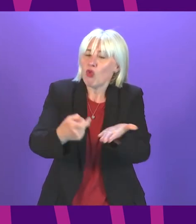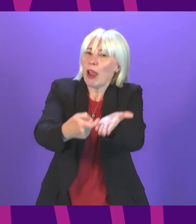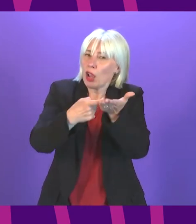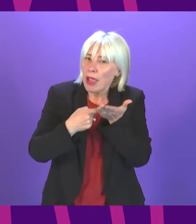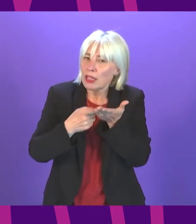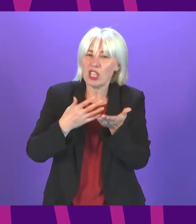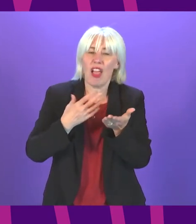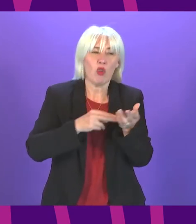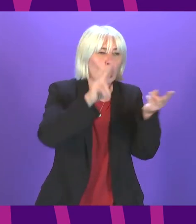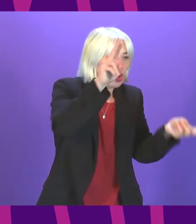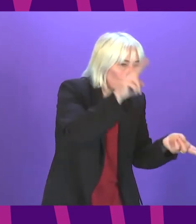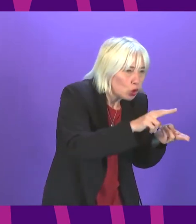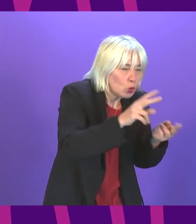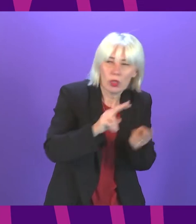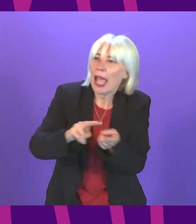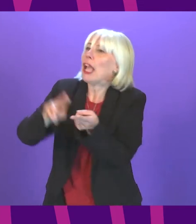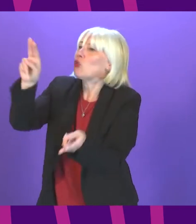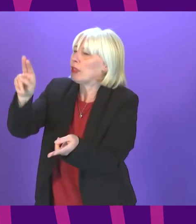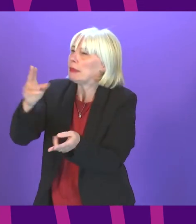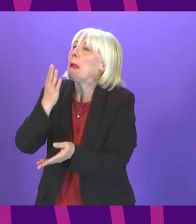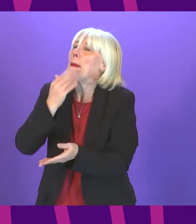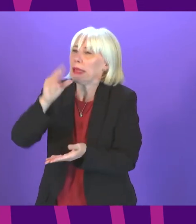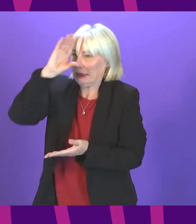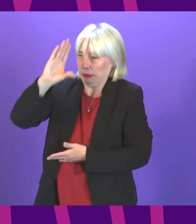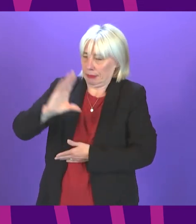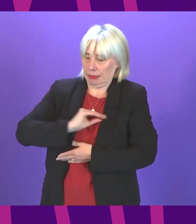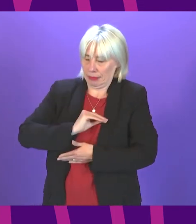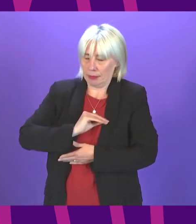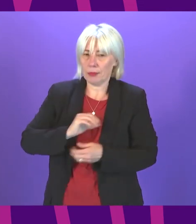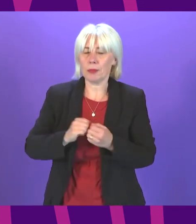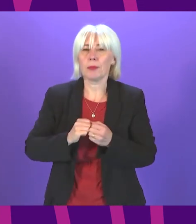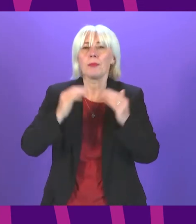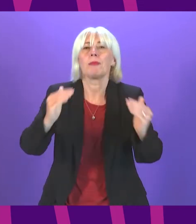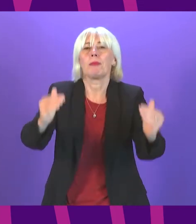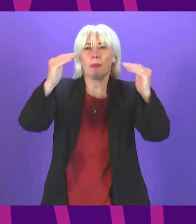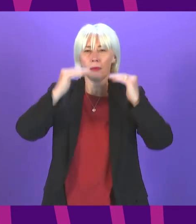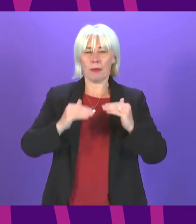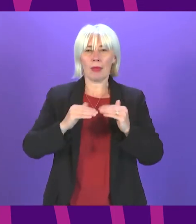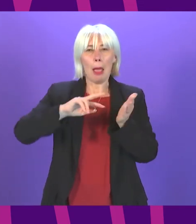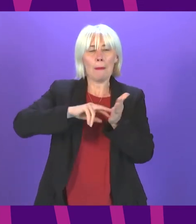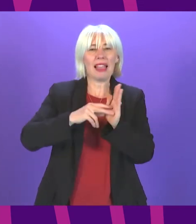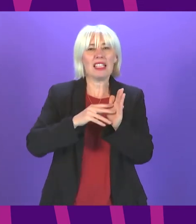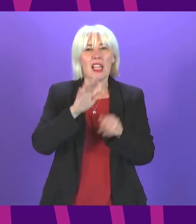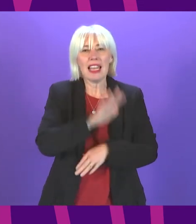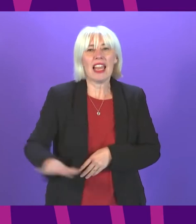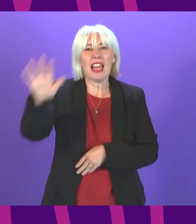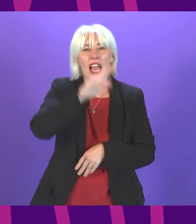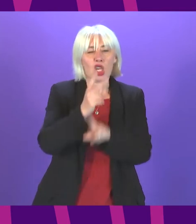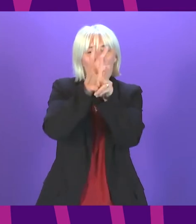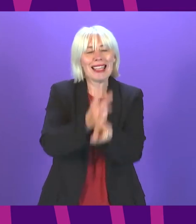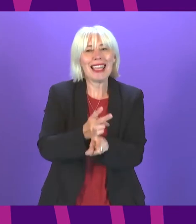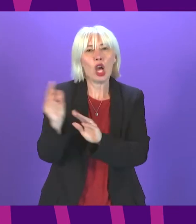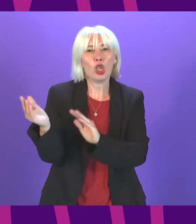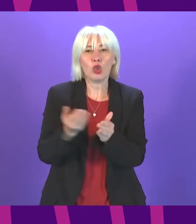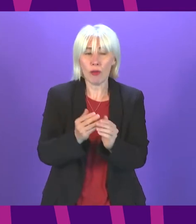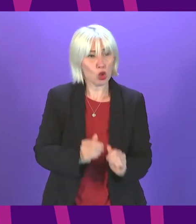reducing in one area and increasing in another then I'd like to move on to the plans for the national care service there have been lots